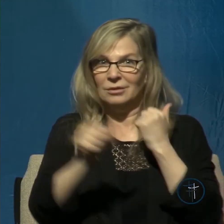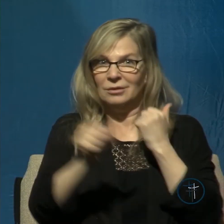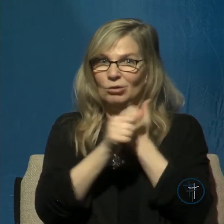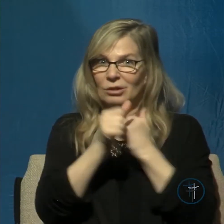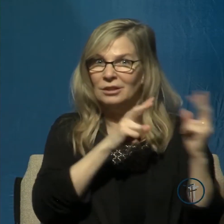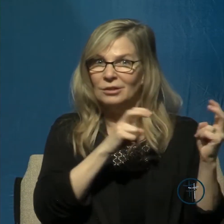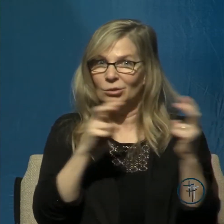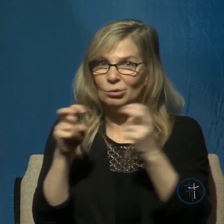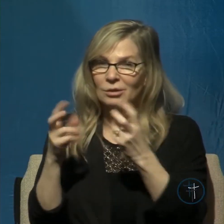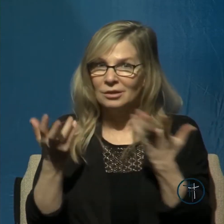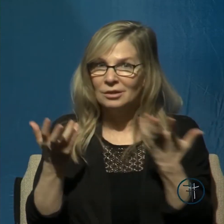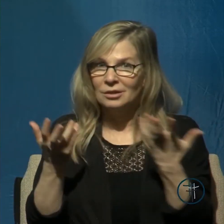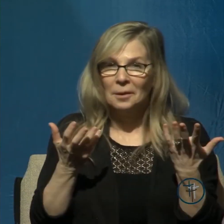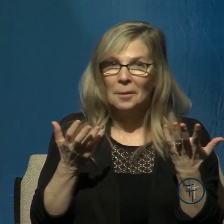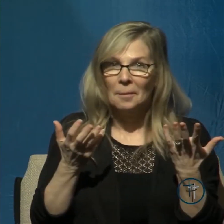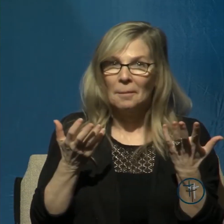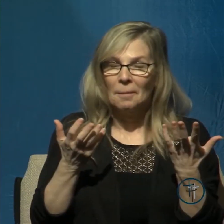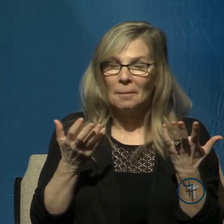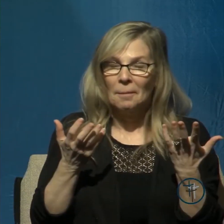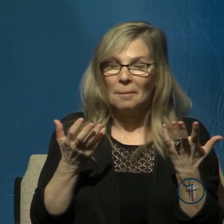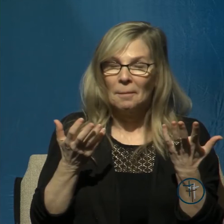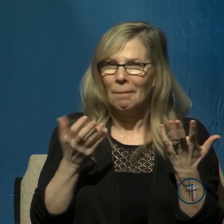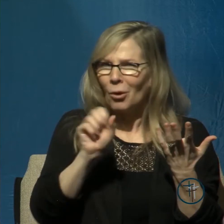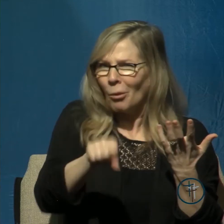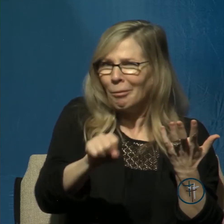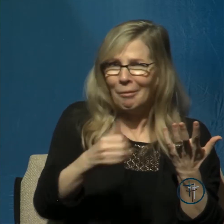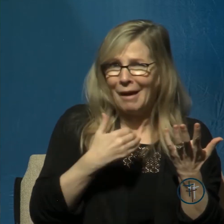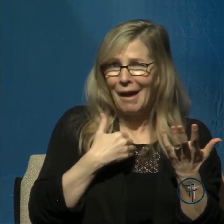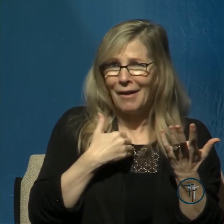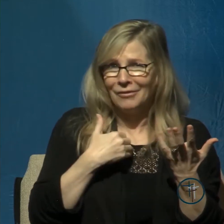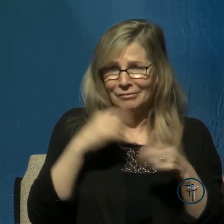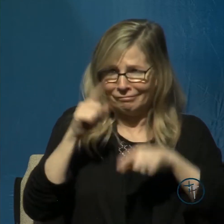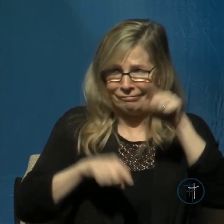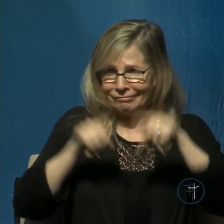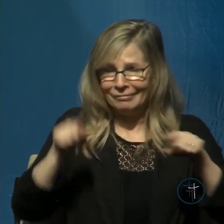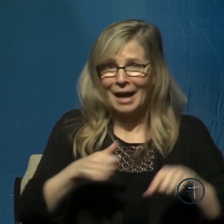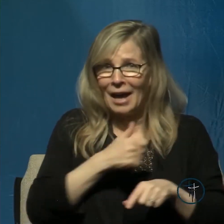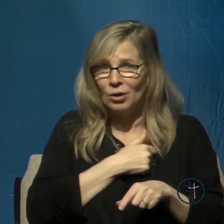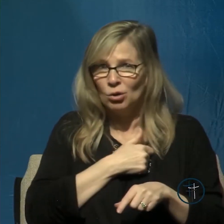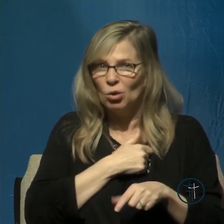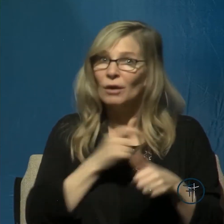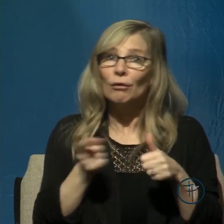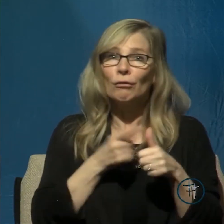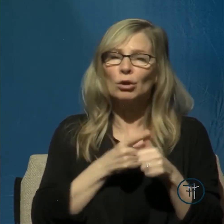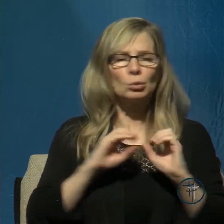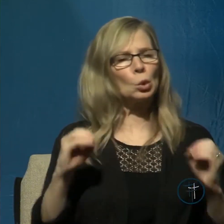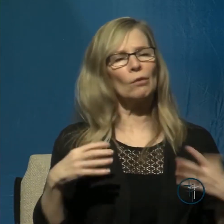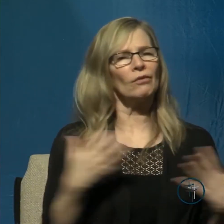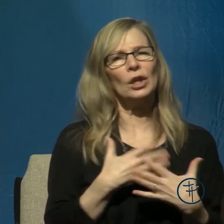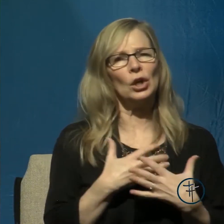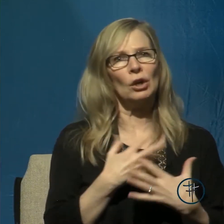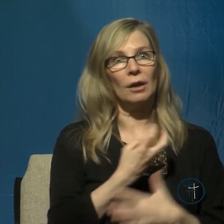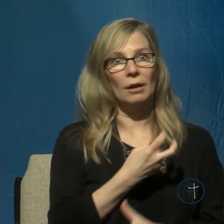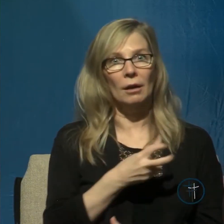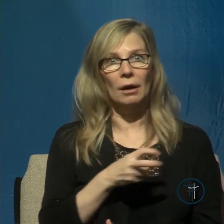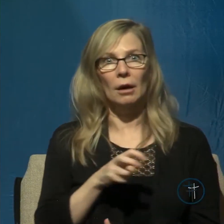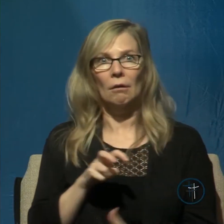By having these contrasting attitudes of no fear and then being fearful, David is simply and very honestly